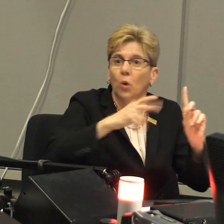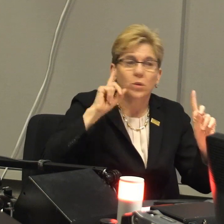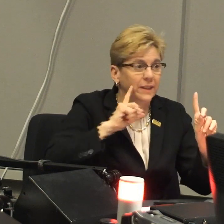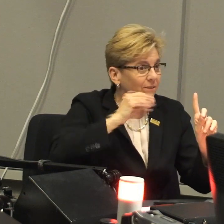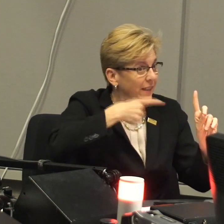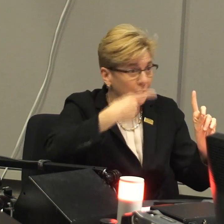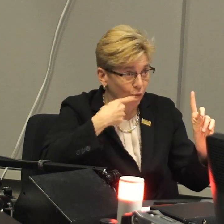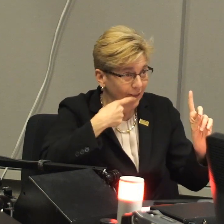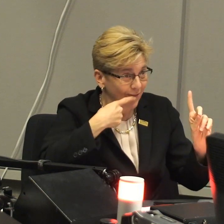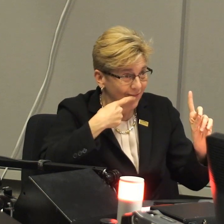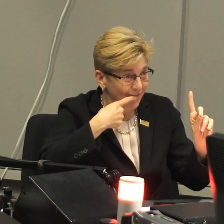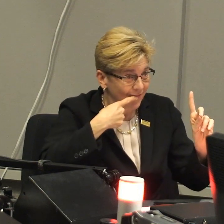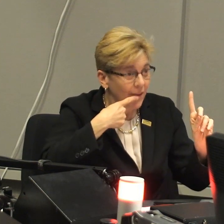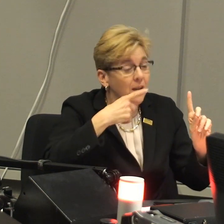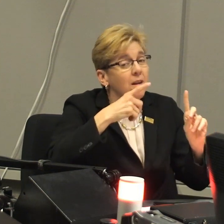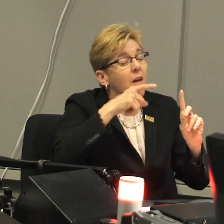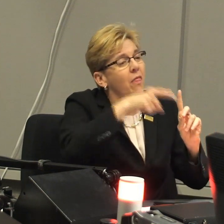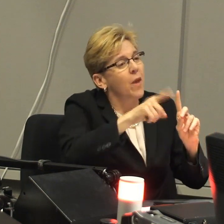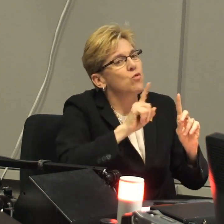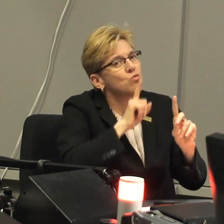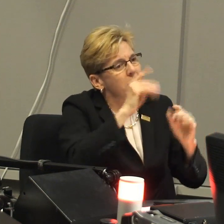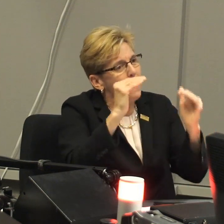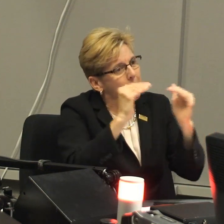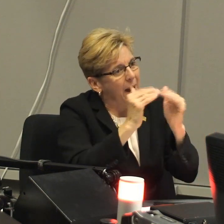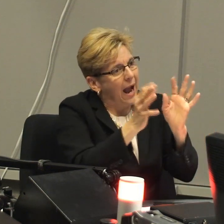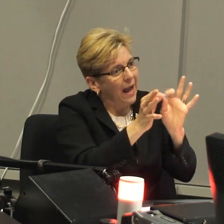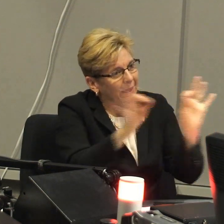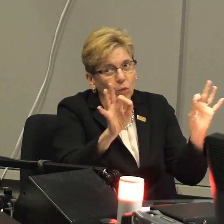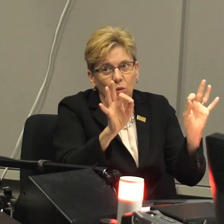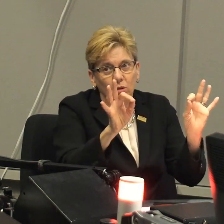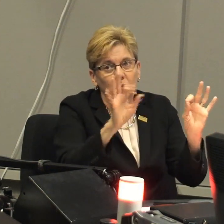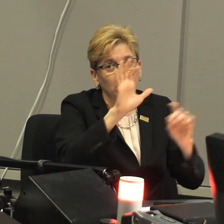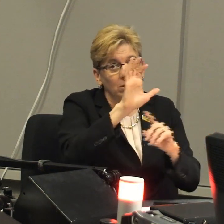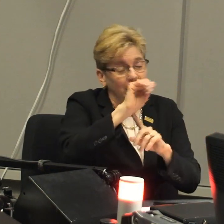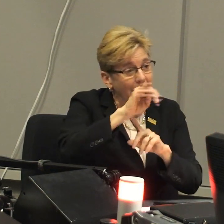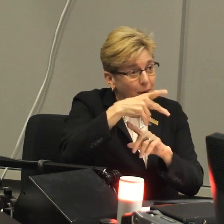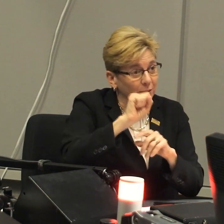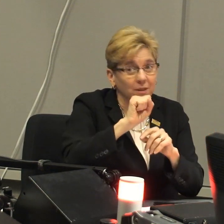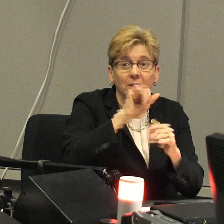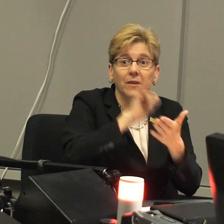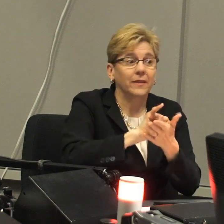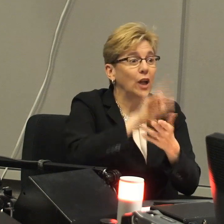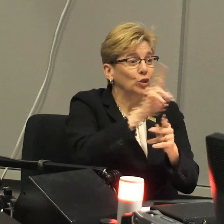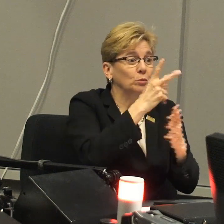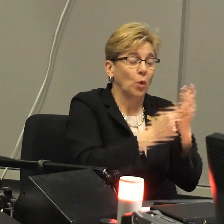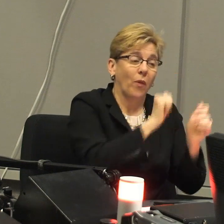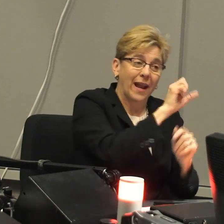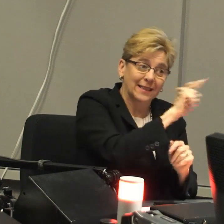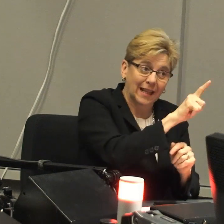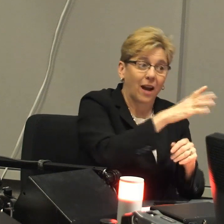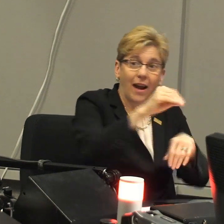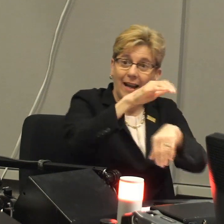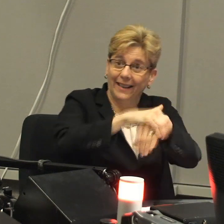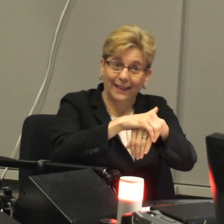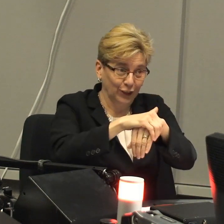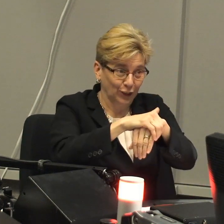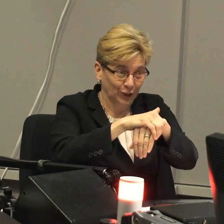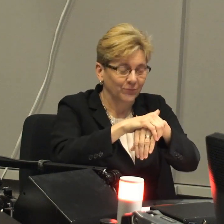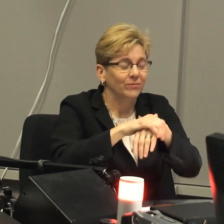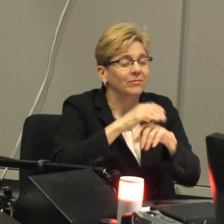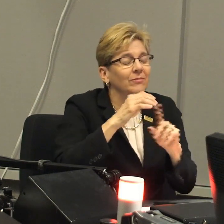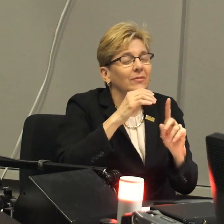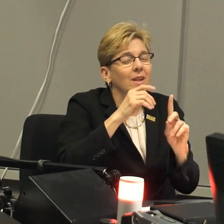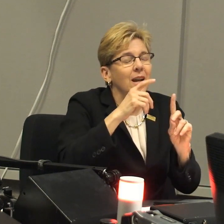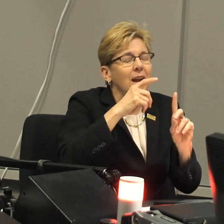camps on our campus for their children, both deaf children and hearing children. And these were bilingual camps that we made available using both